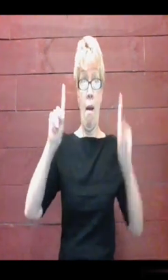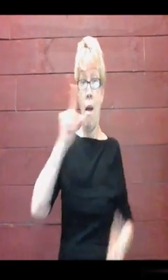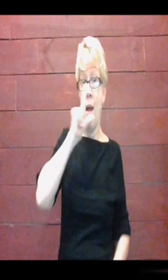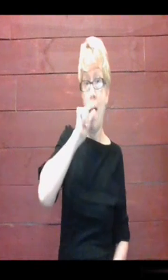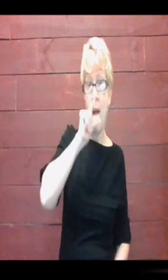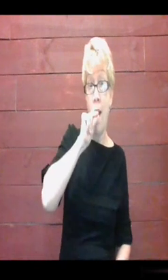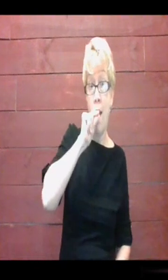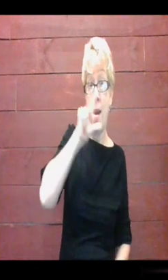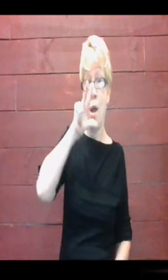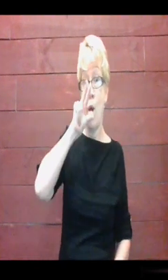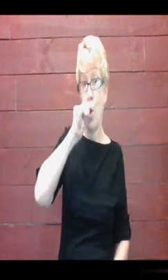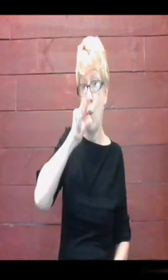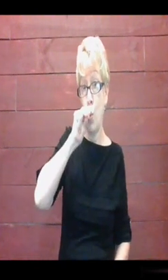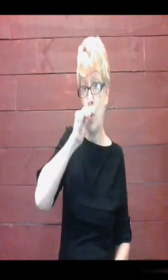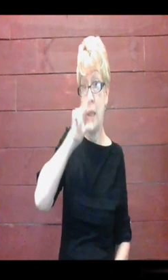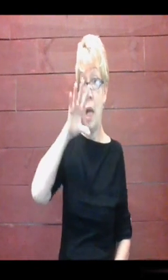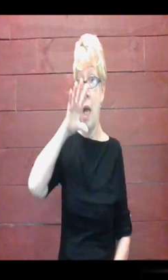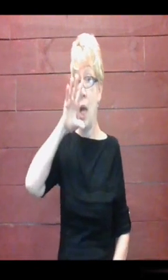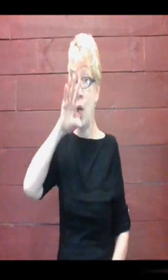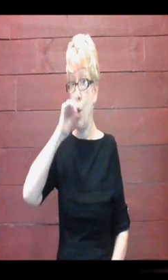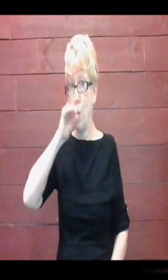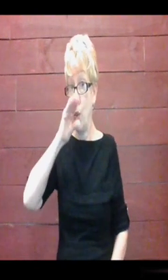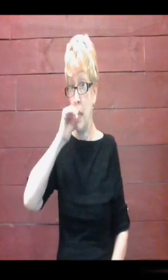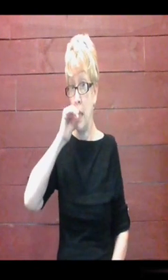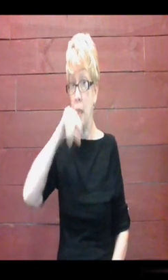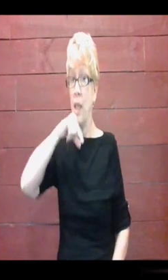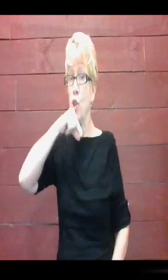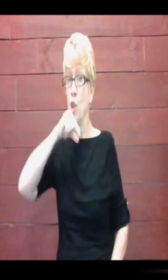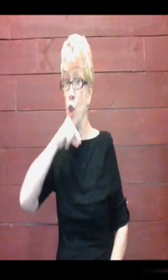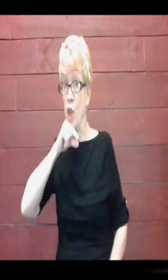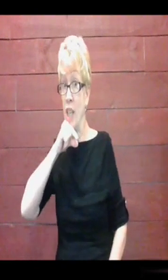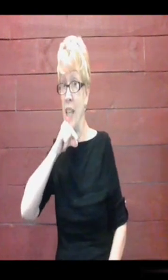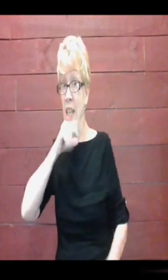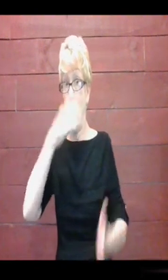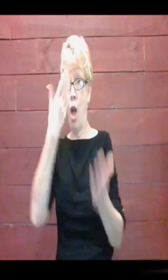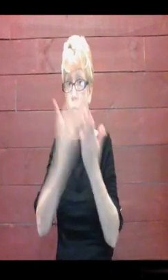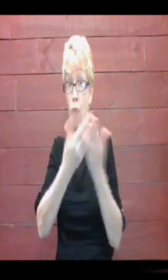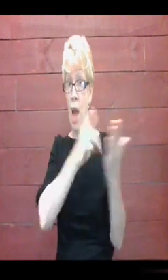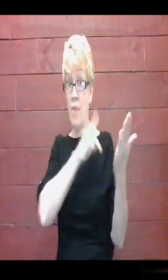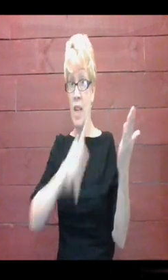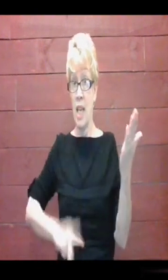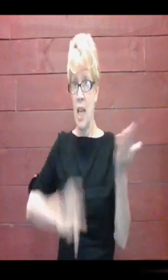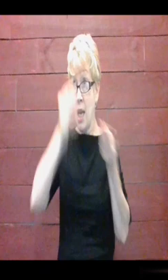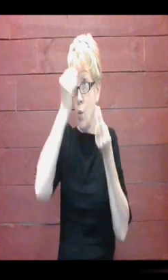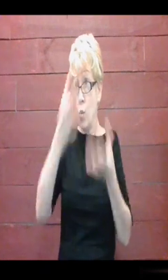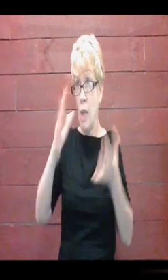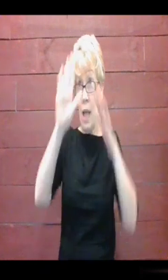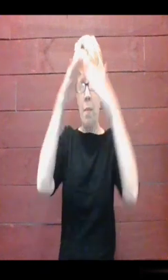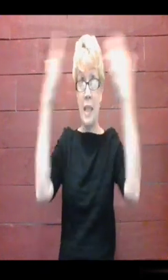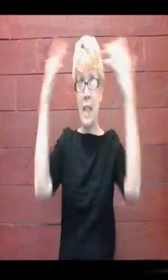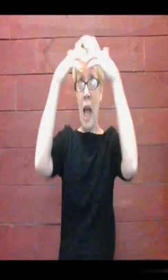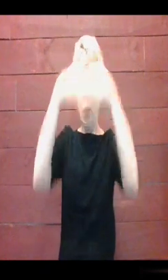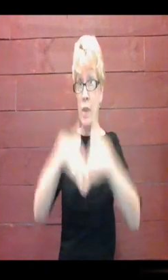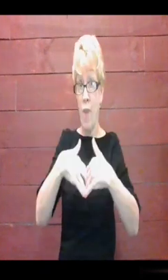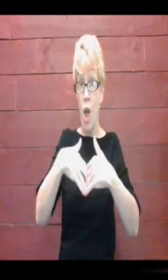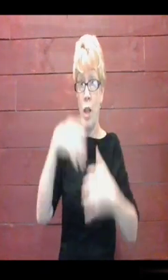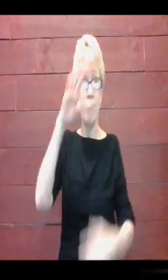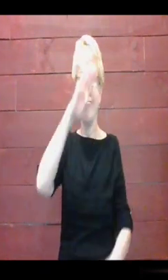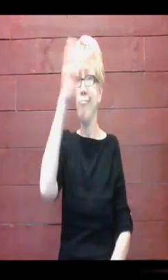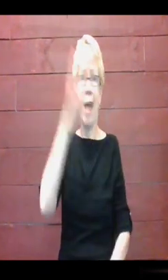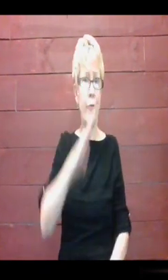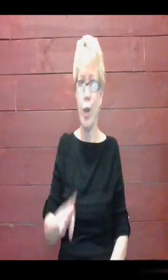Ducky Lucky, Goosey Lucy and Turkey Lurkey never made it to the king to tell him the sky was falling.